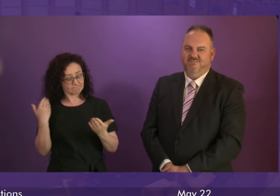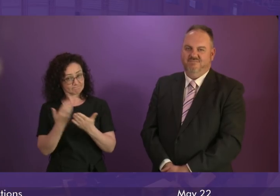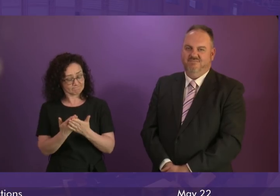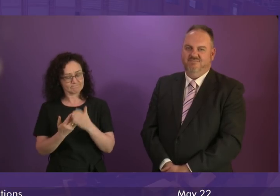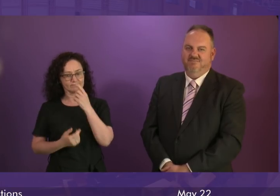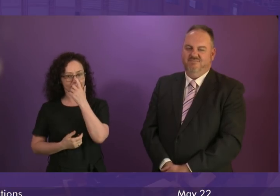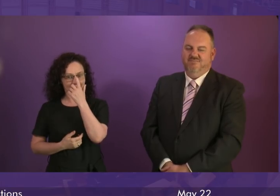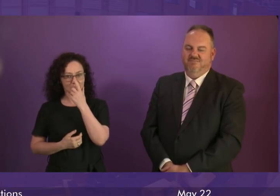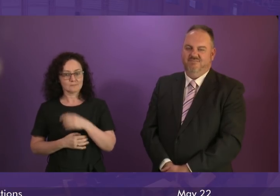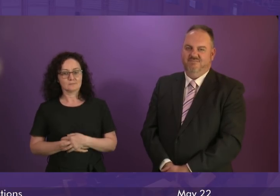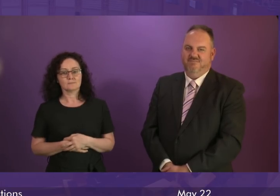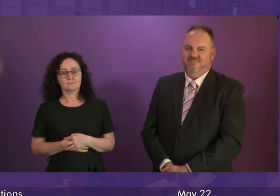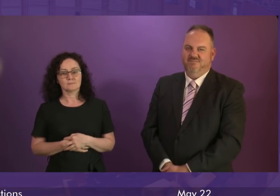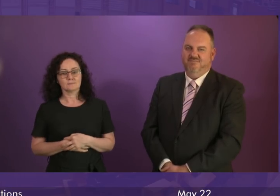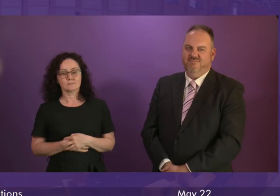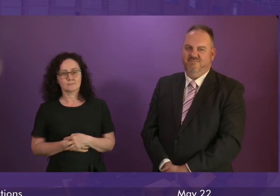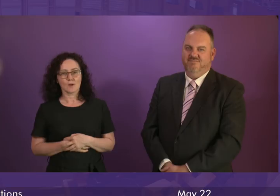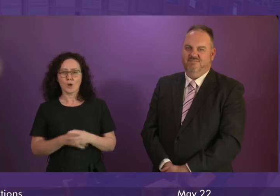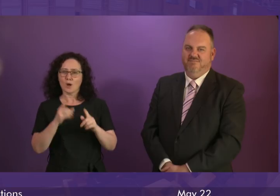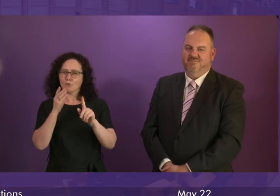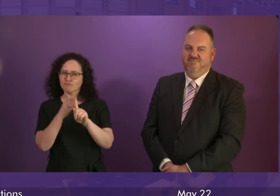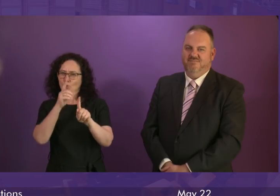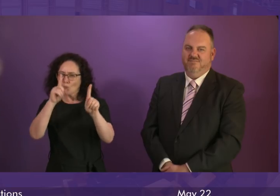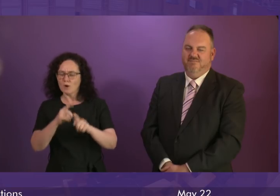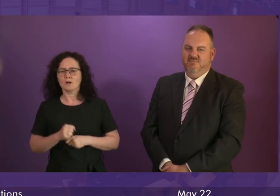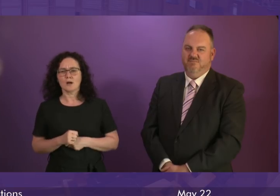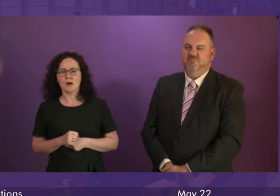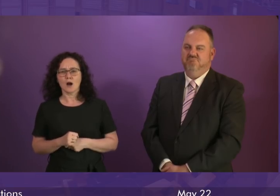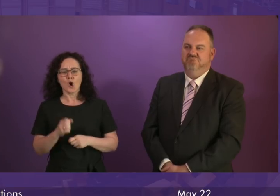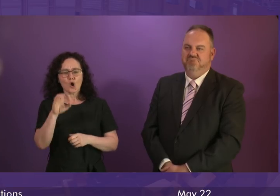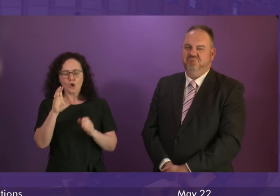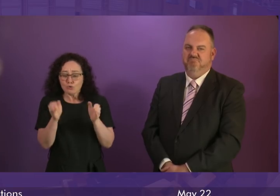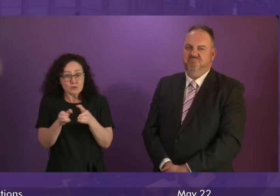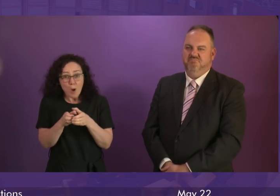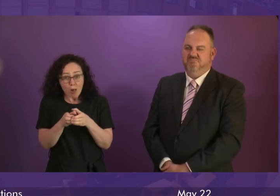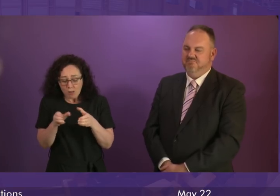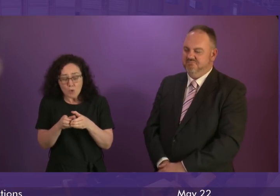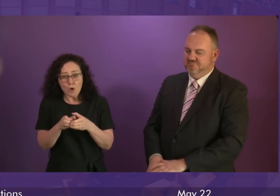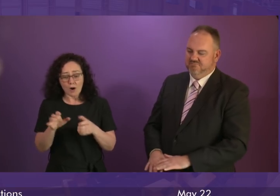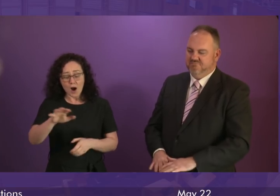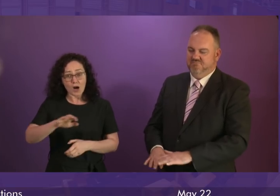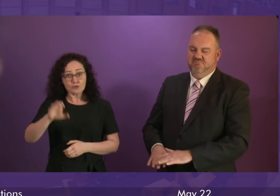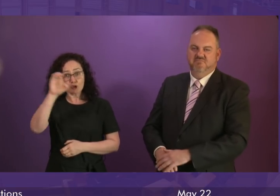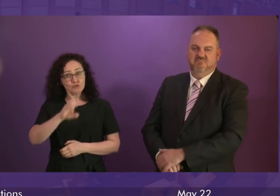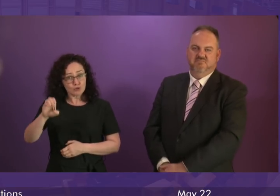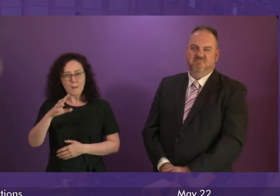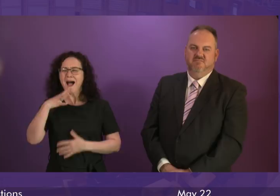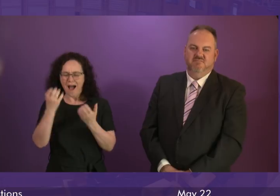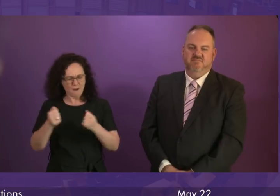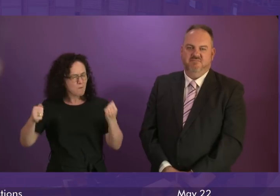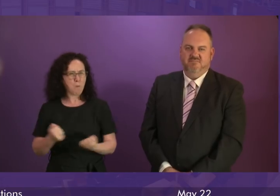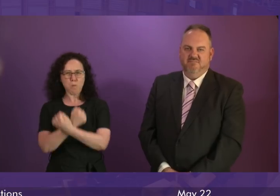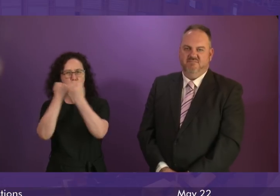is the power of small independent countries in the European Union. Small independent countries like Ireland. What a